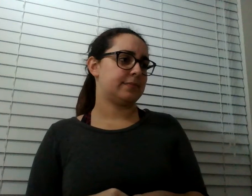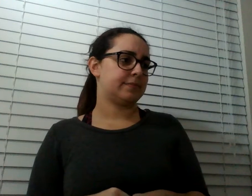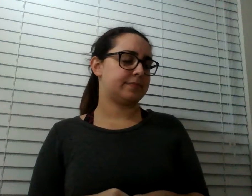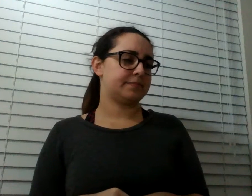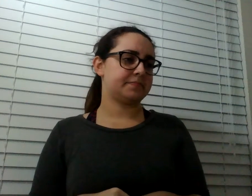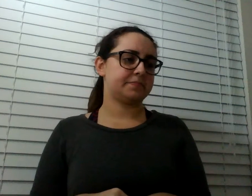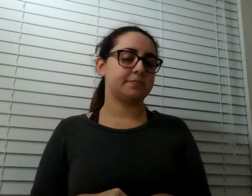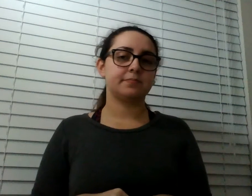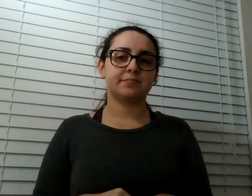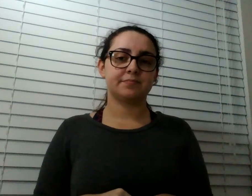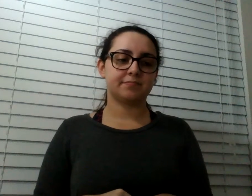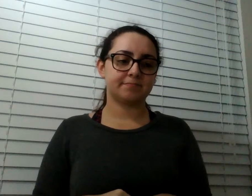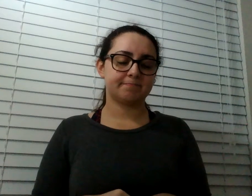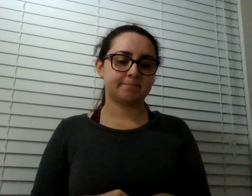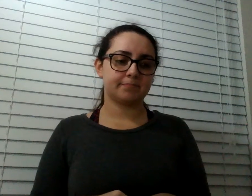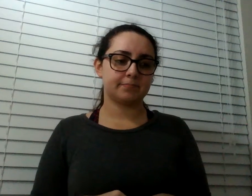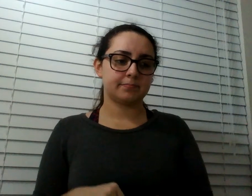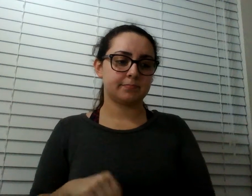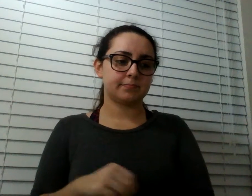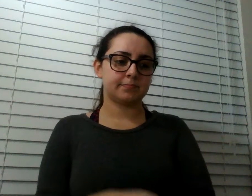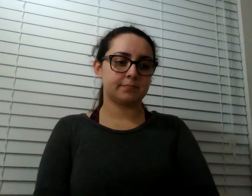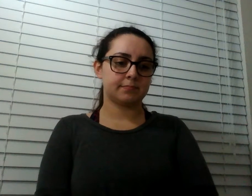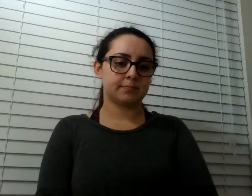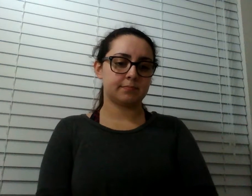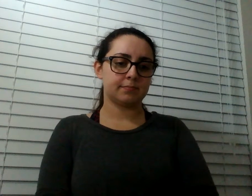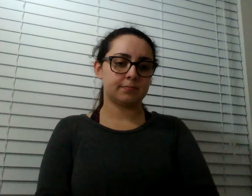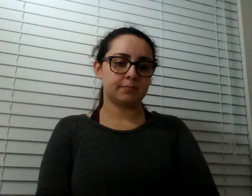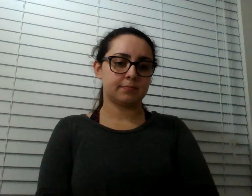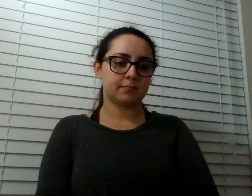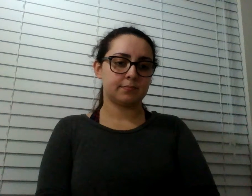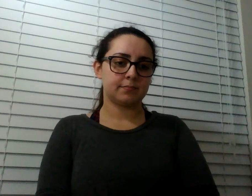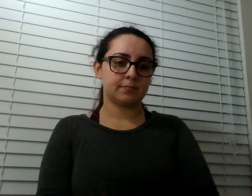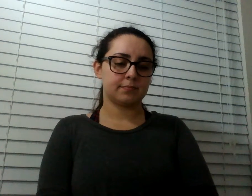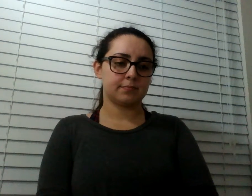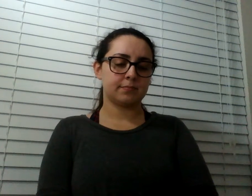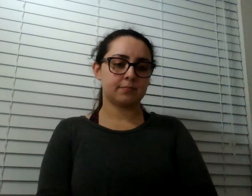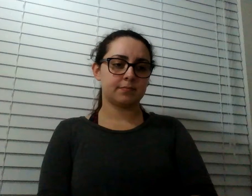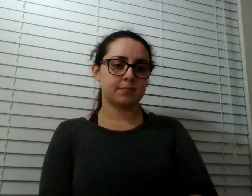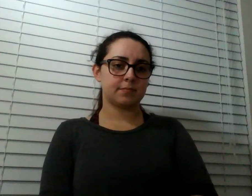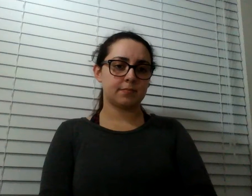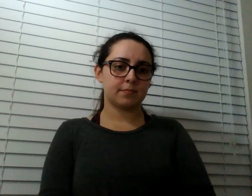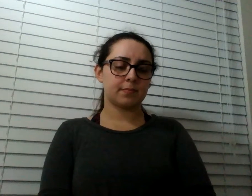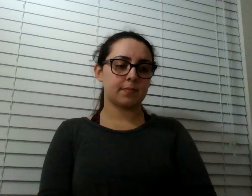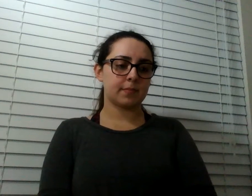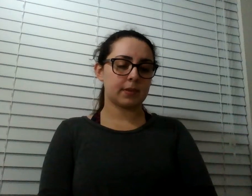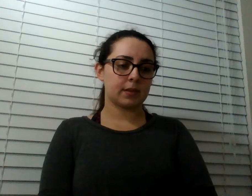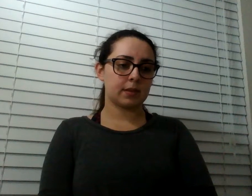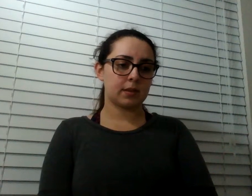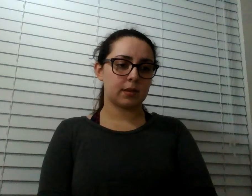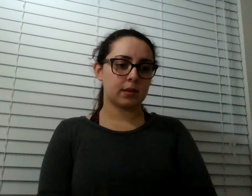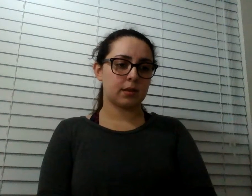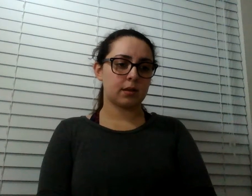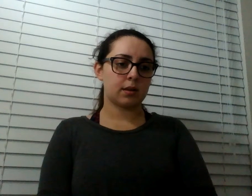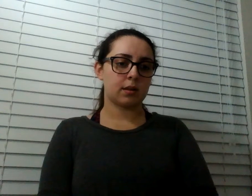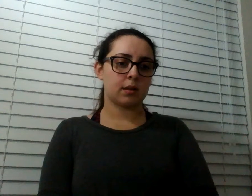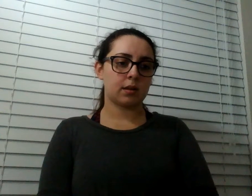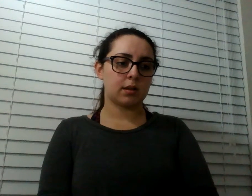I don't want to think about this particular possibility. See all that stuff I just walked across? That way? Yeah. That's all fresh.